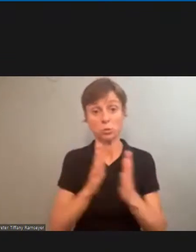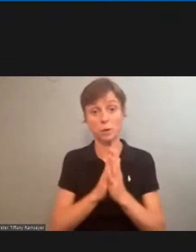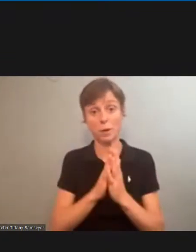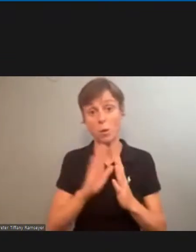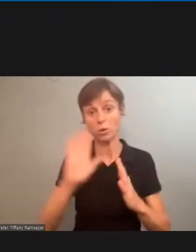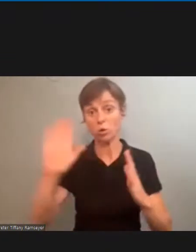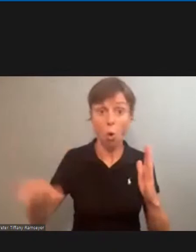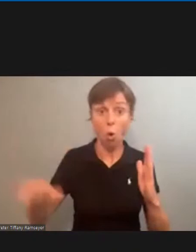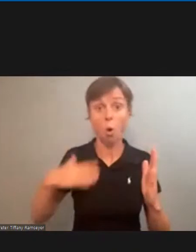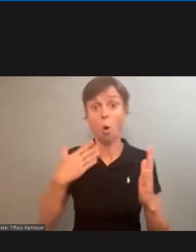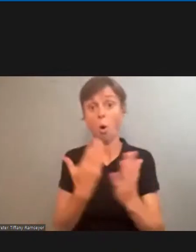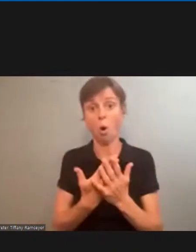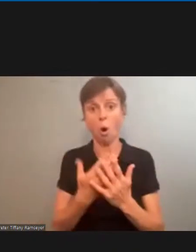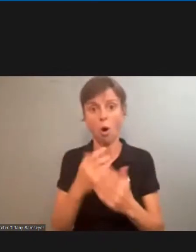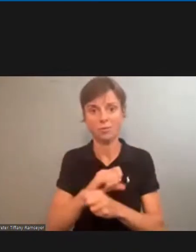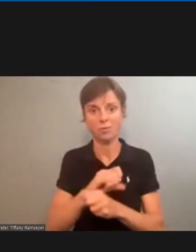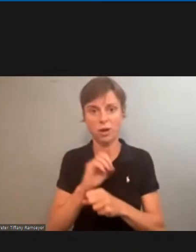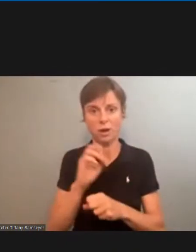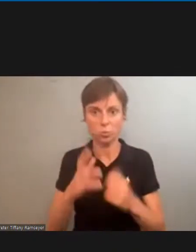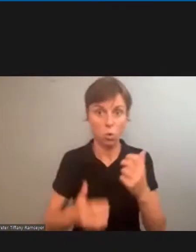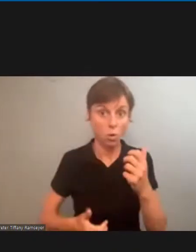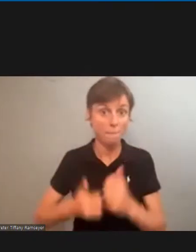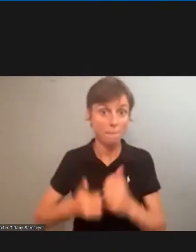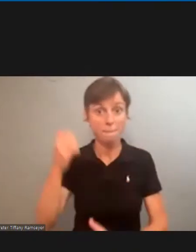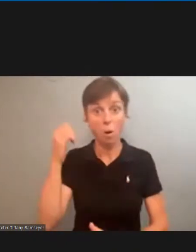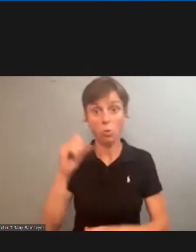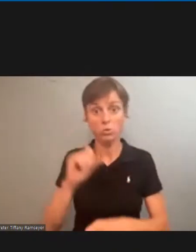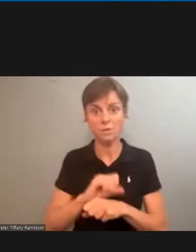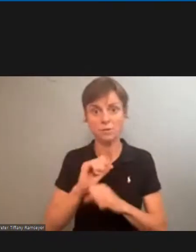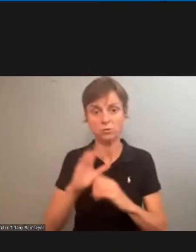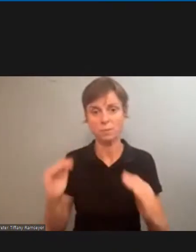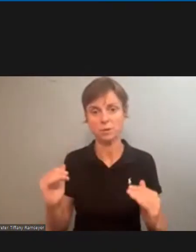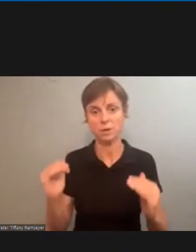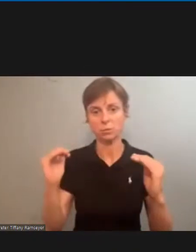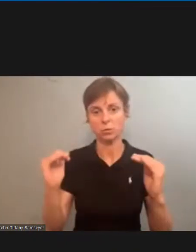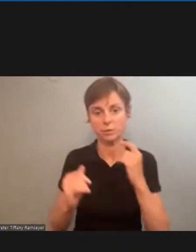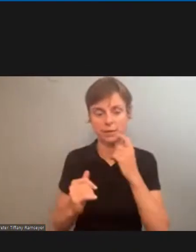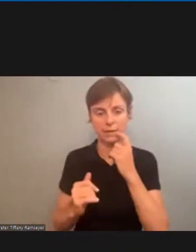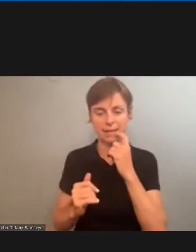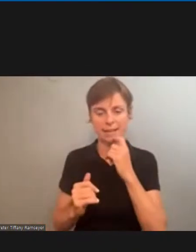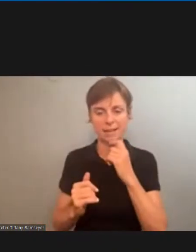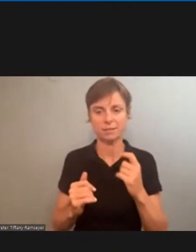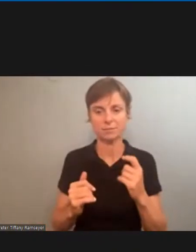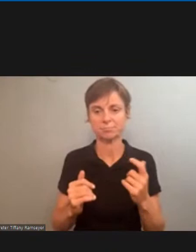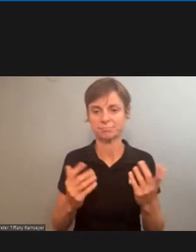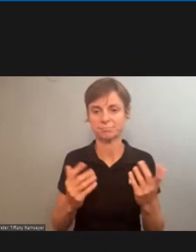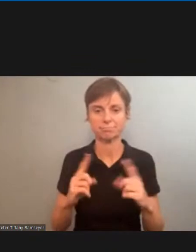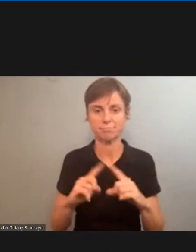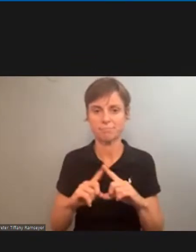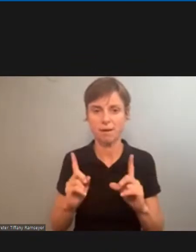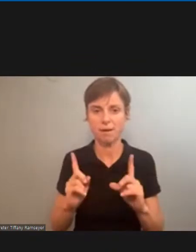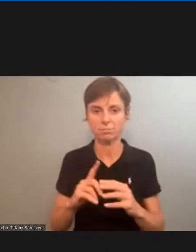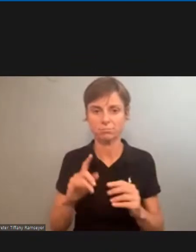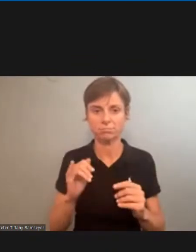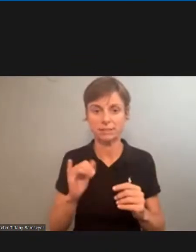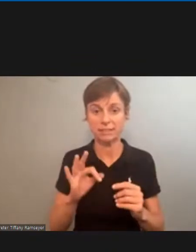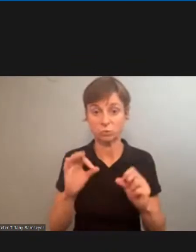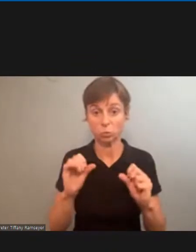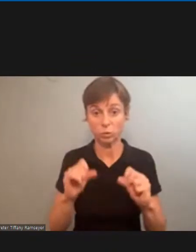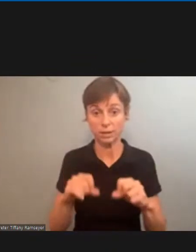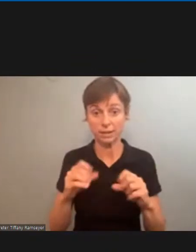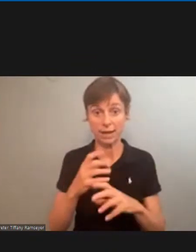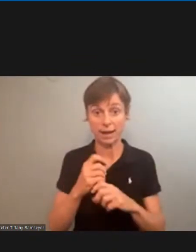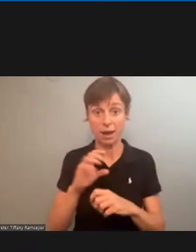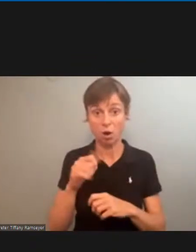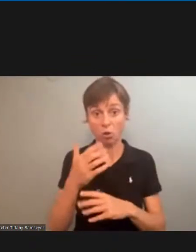jobs or the majority of the jobs to be upgraded. But if we can get some